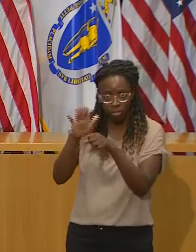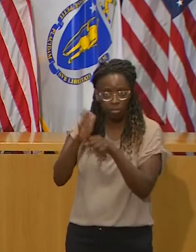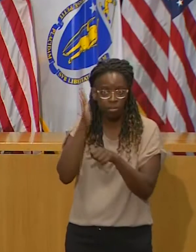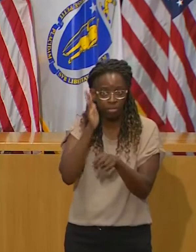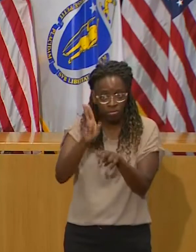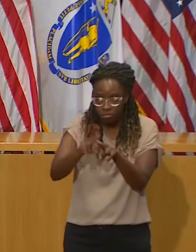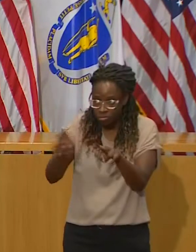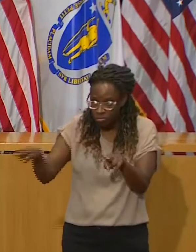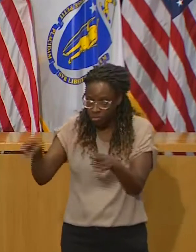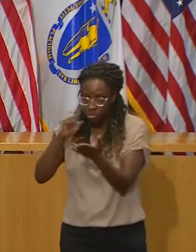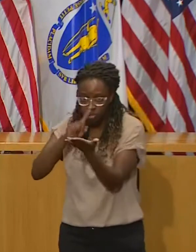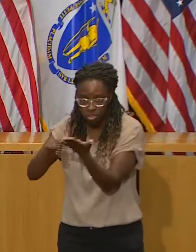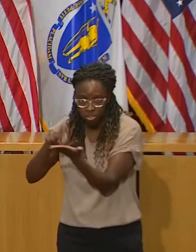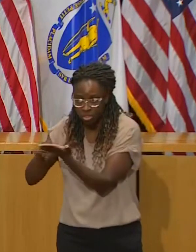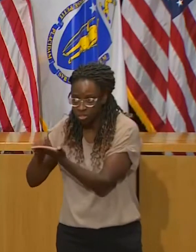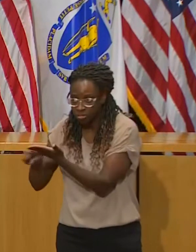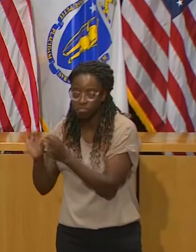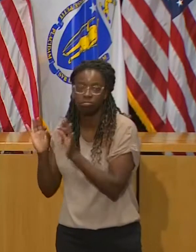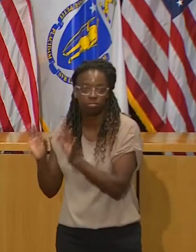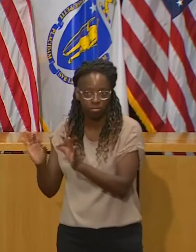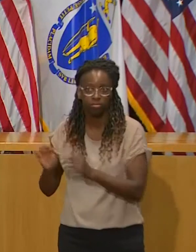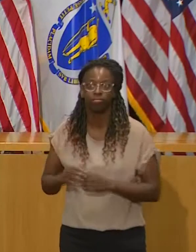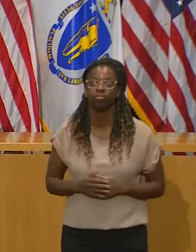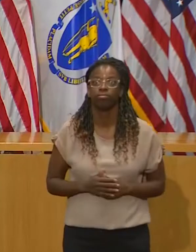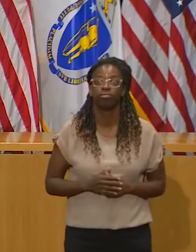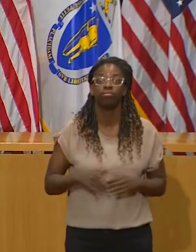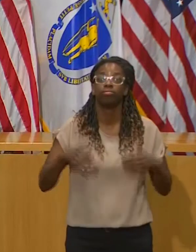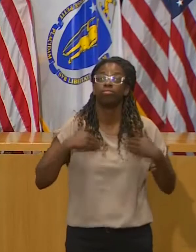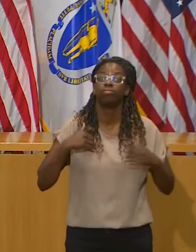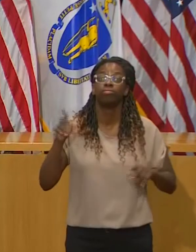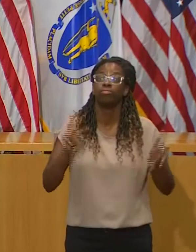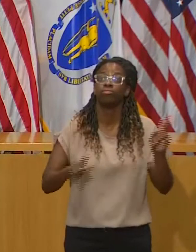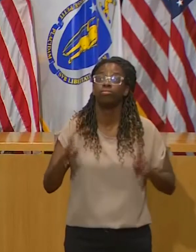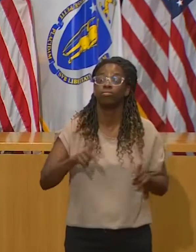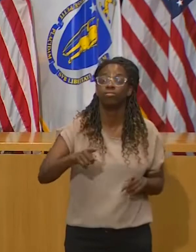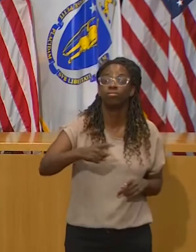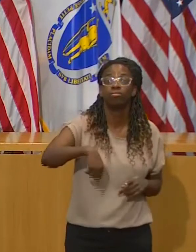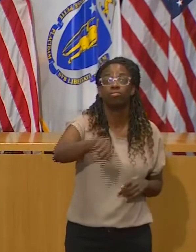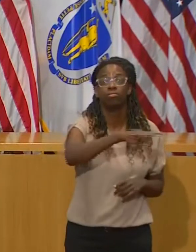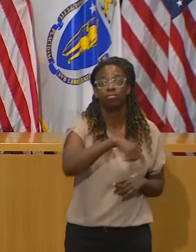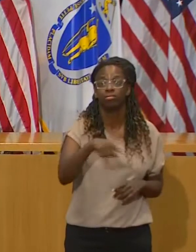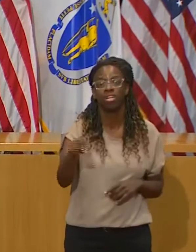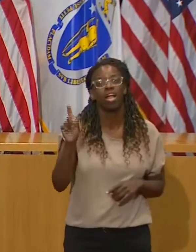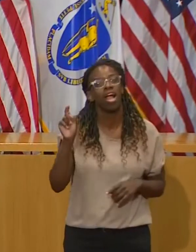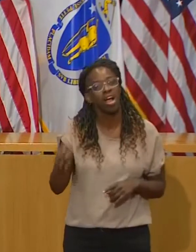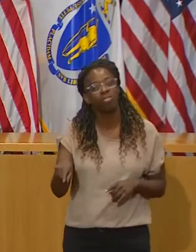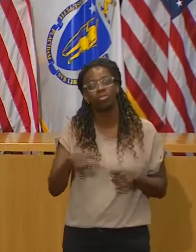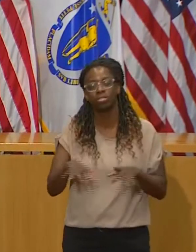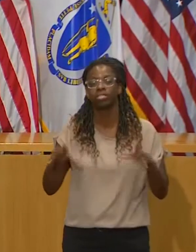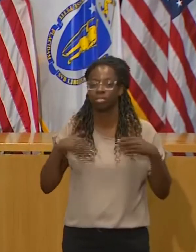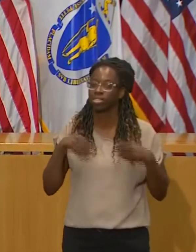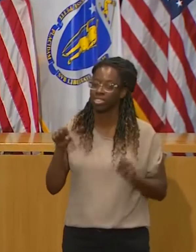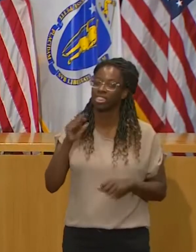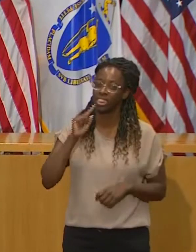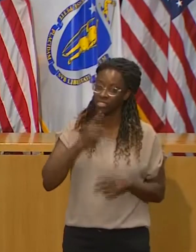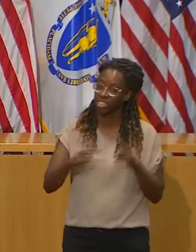patients. Our young people need to be serious about dealing with COVID.